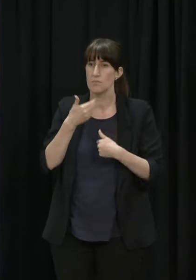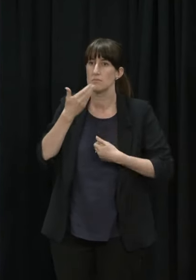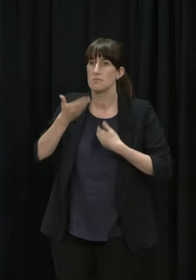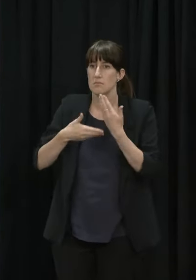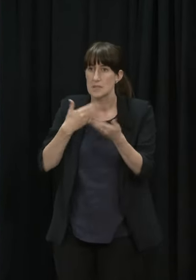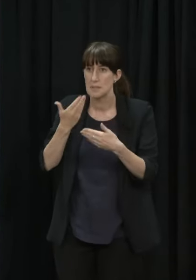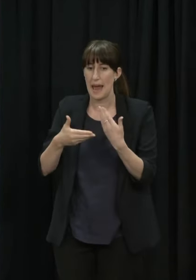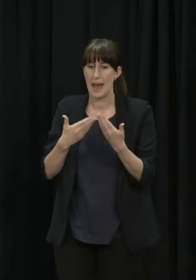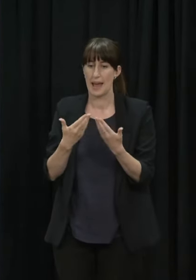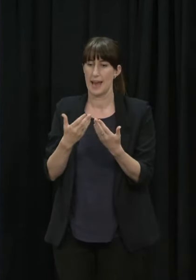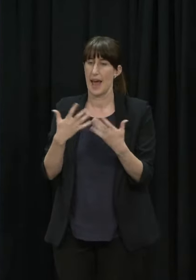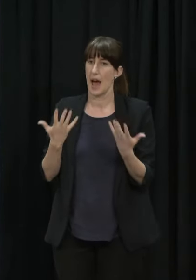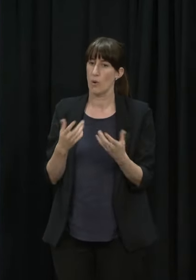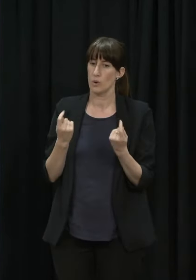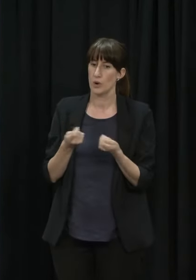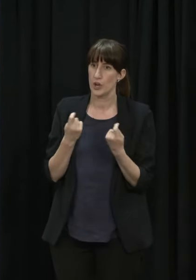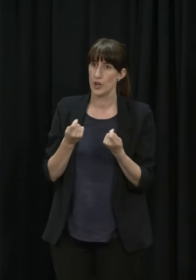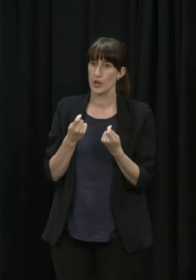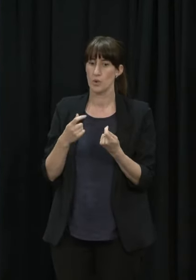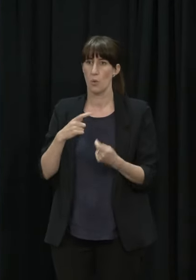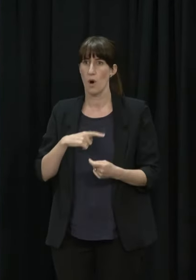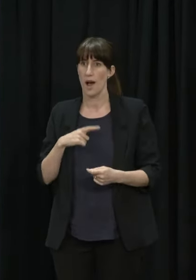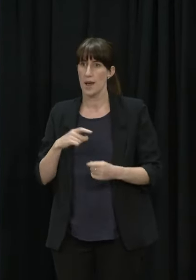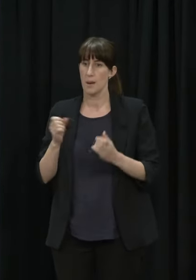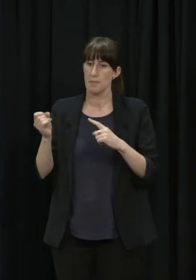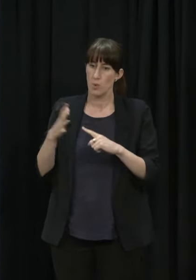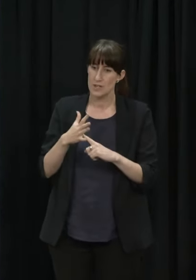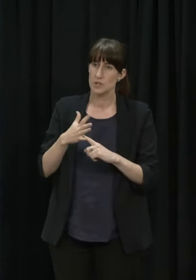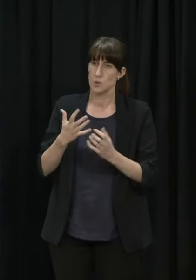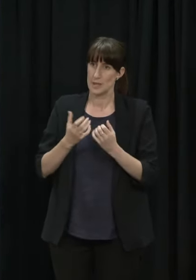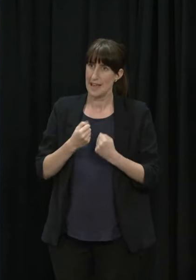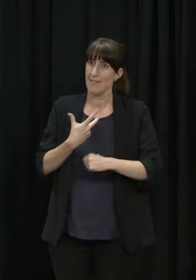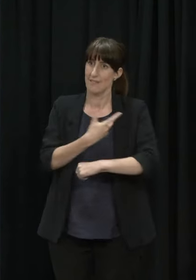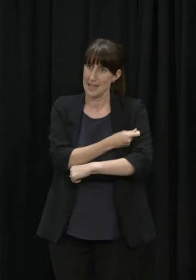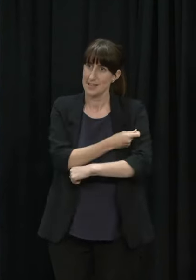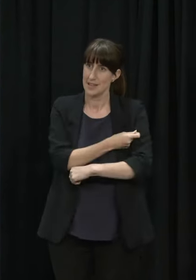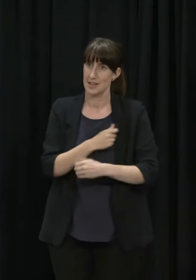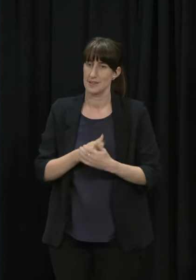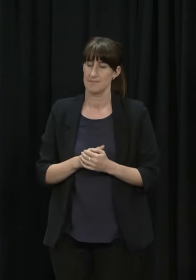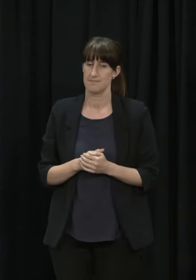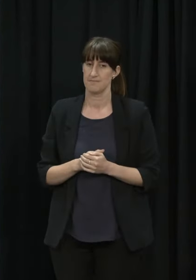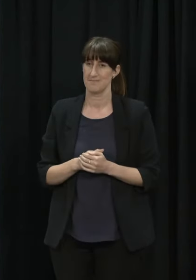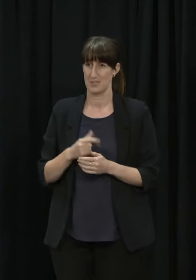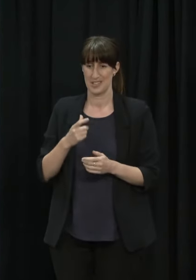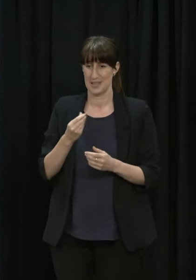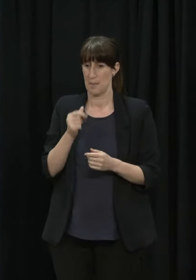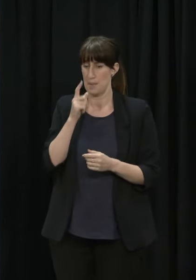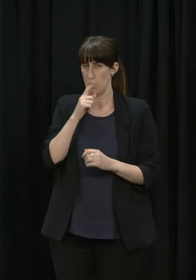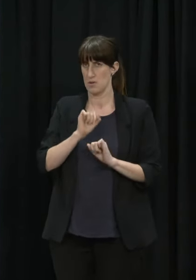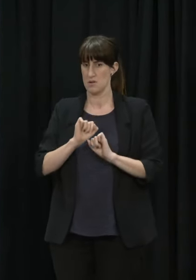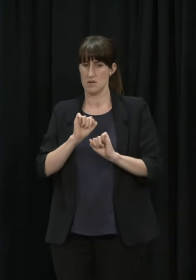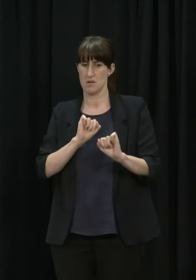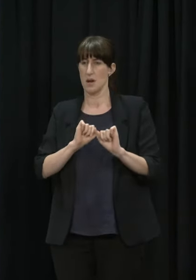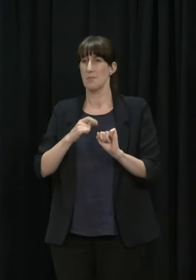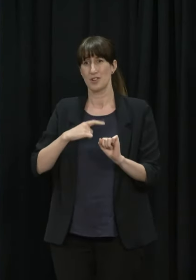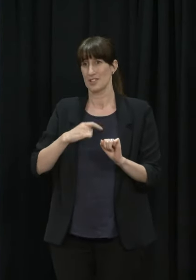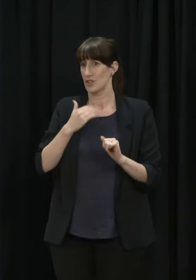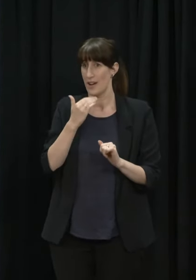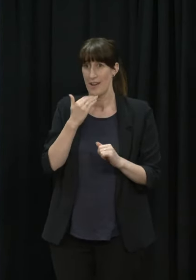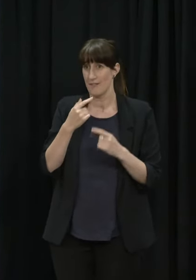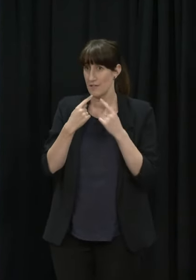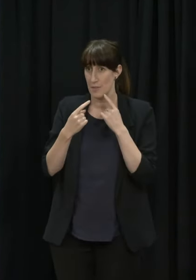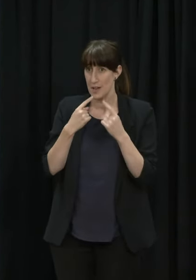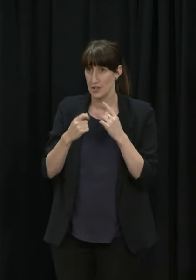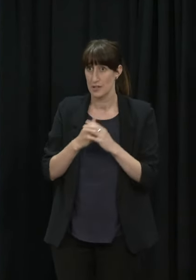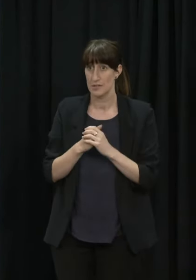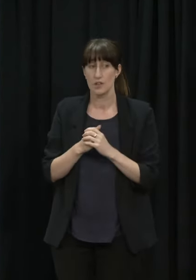that's where some of the hesitancy in parts of the country have come from so I think this really is a good opportunity now for us to not just reach